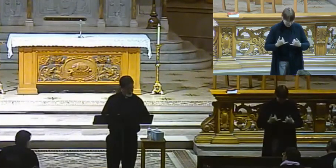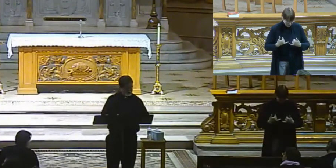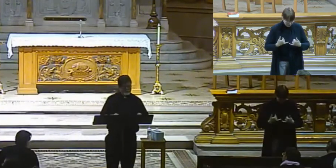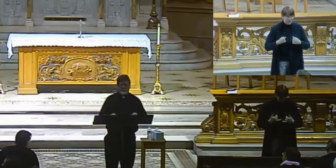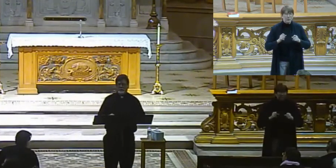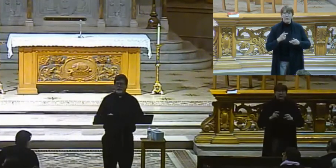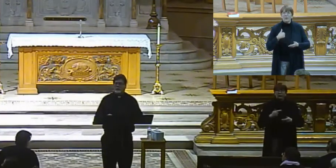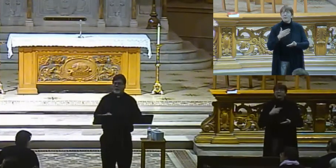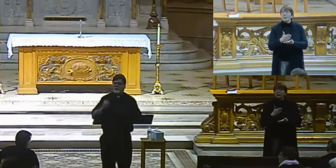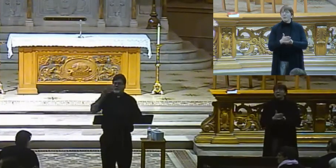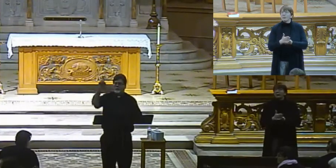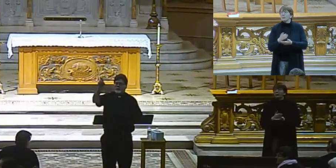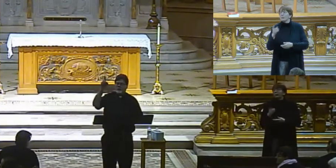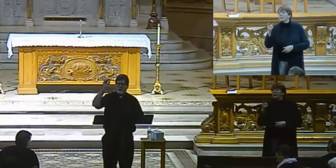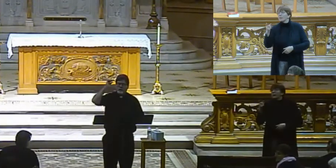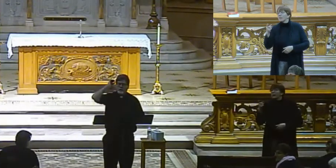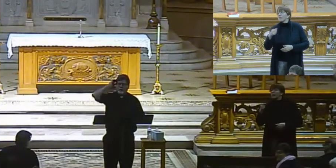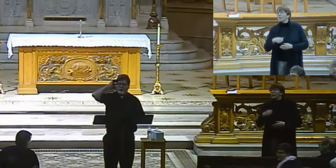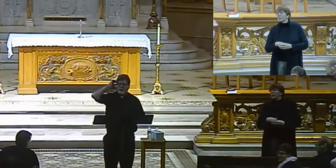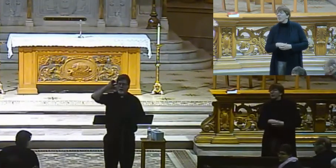Okay. Yes.